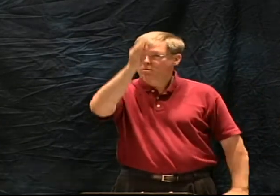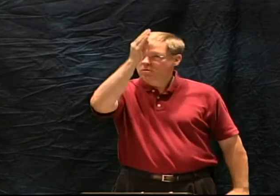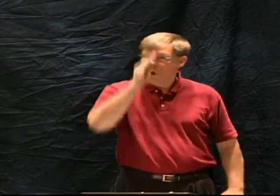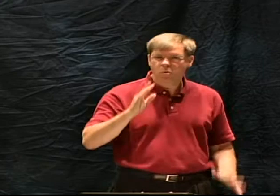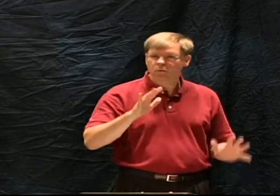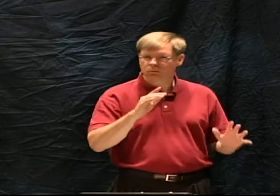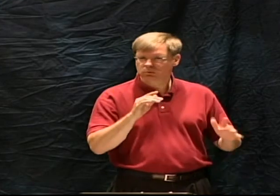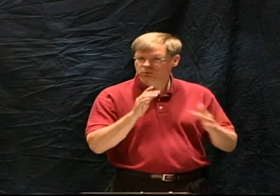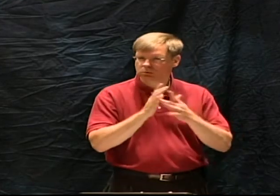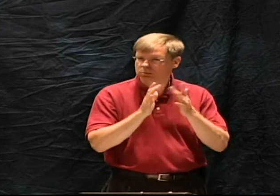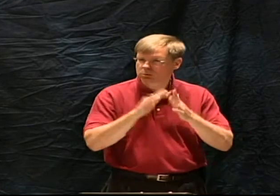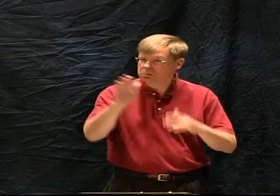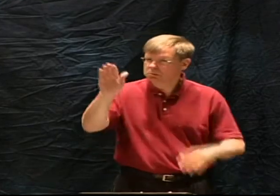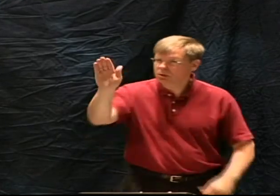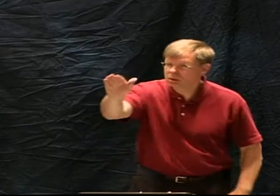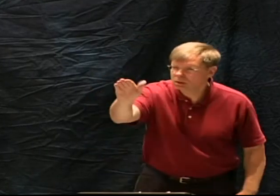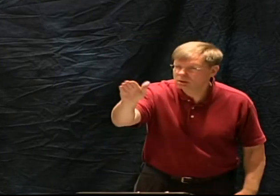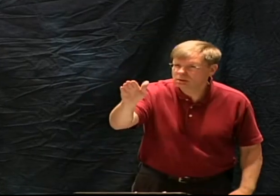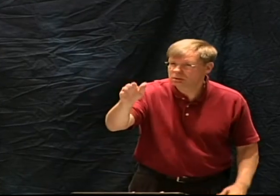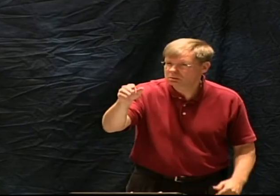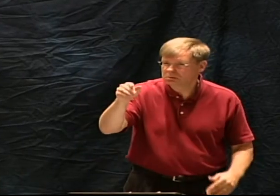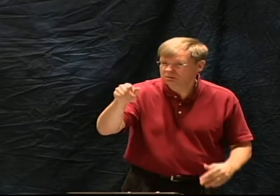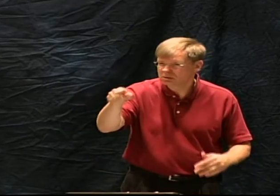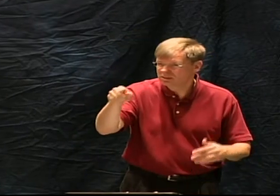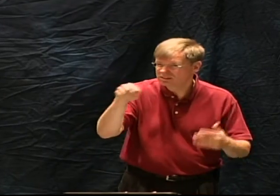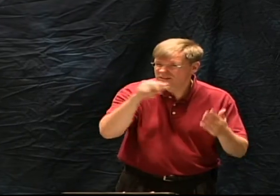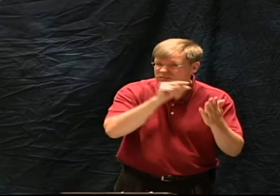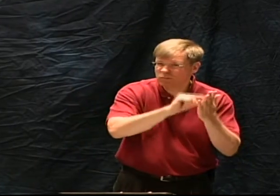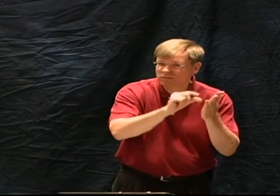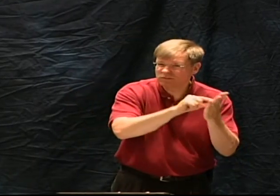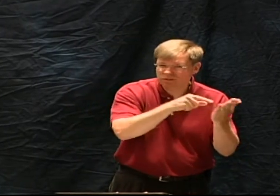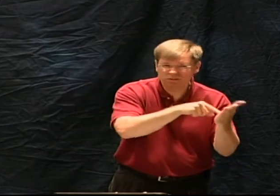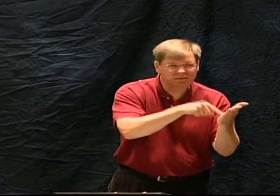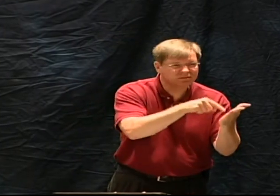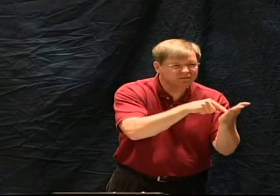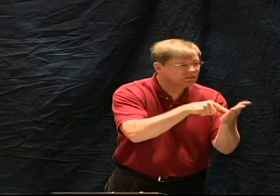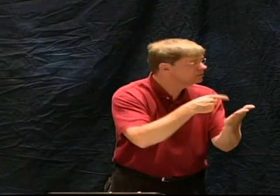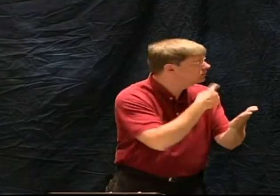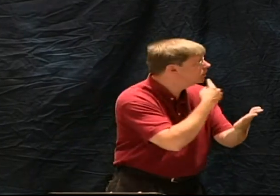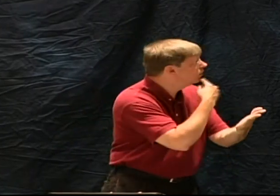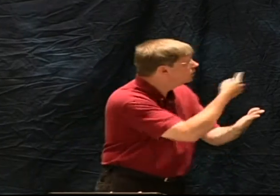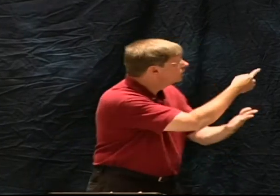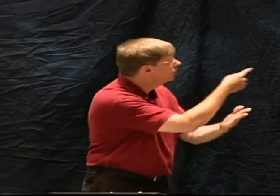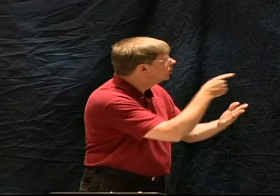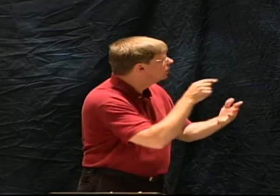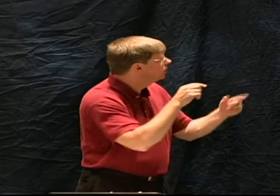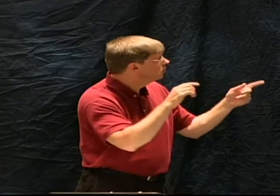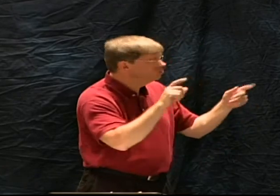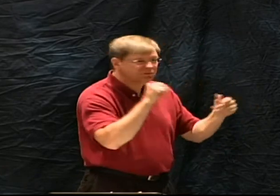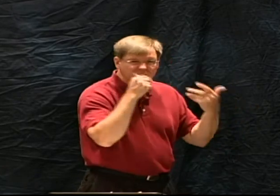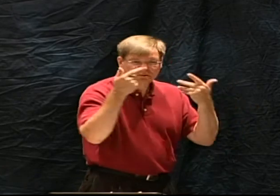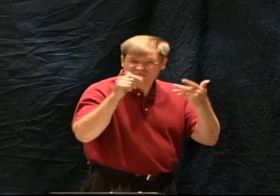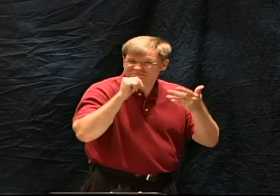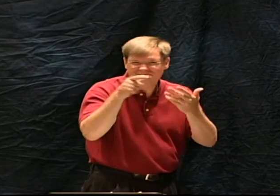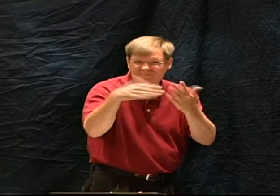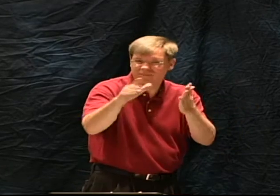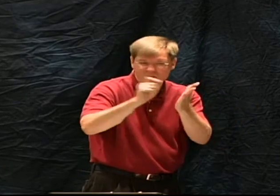there were many who accused Jesus of arrogance for believing that he was the son of God and Jesus was answering